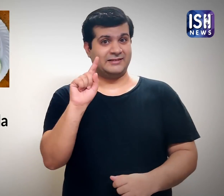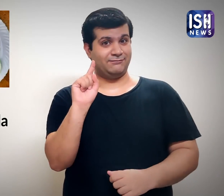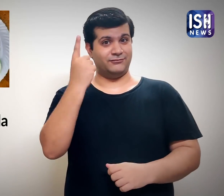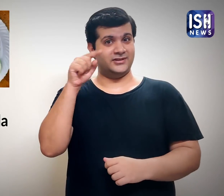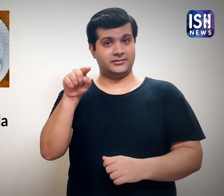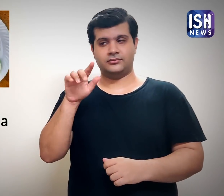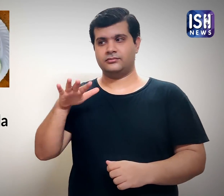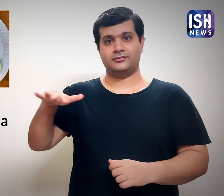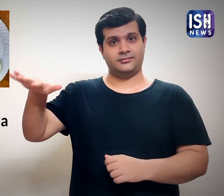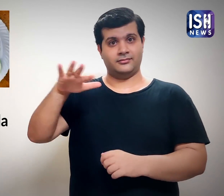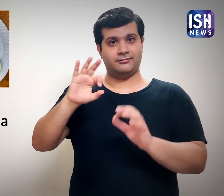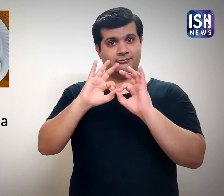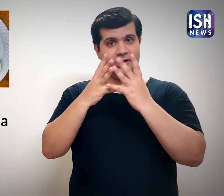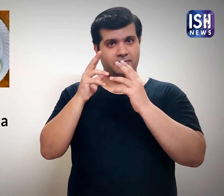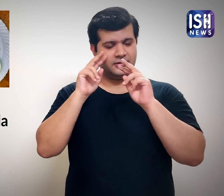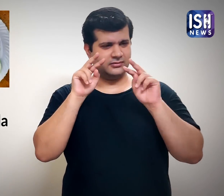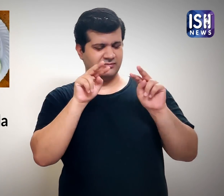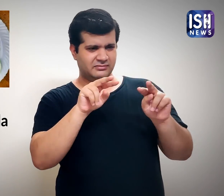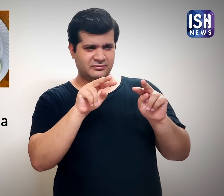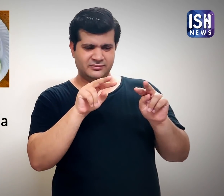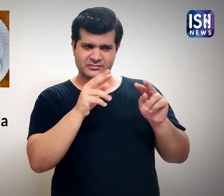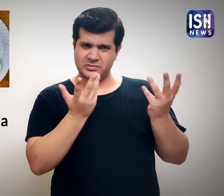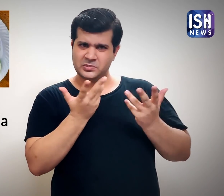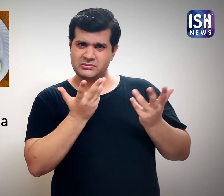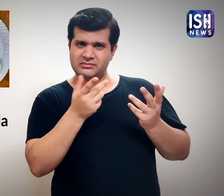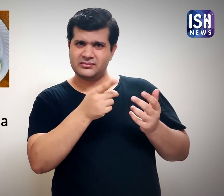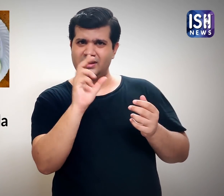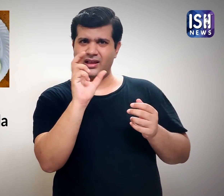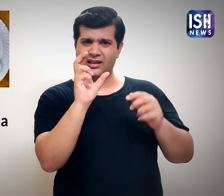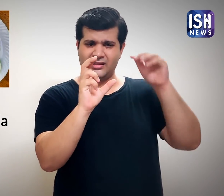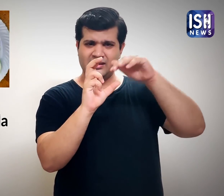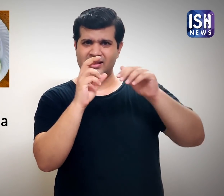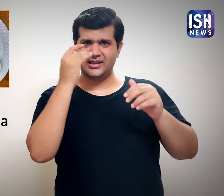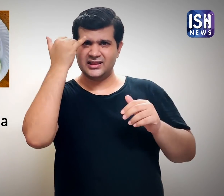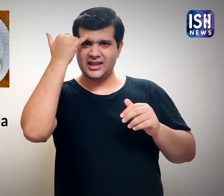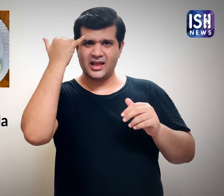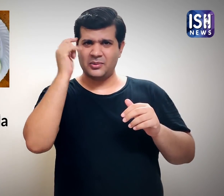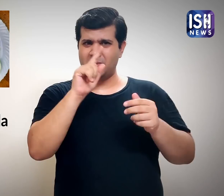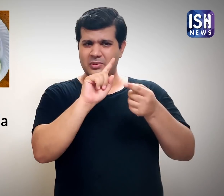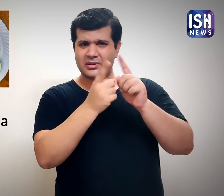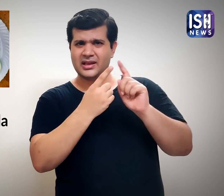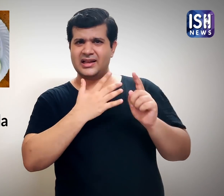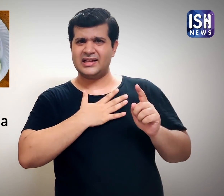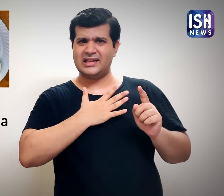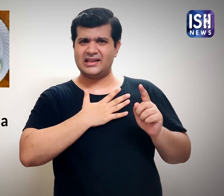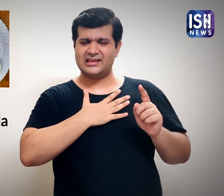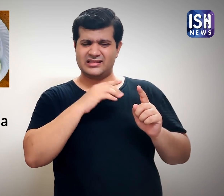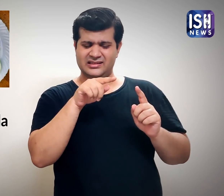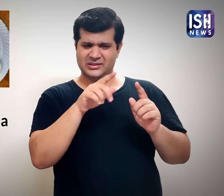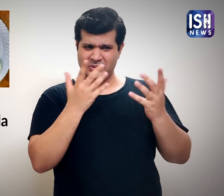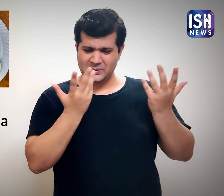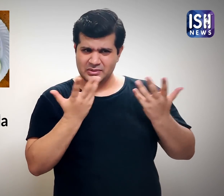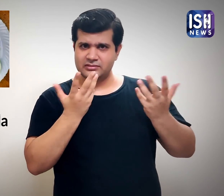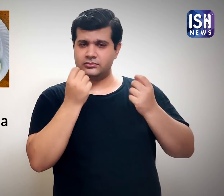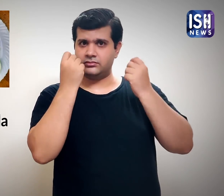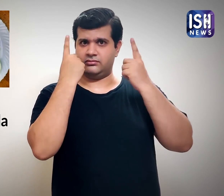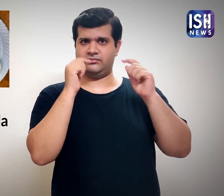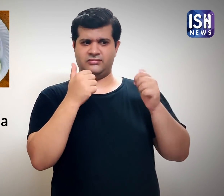1. When the hen laid the egg with green yolk, the family did not eat the eggs as they were